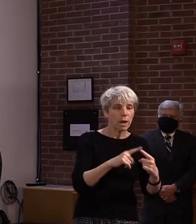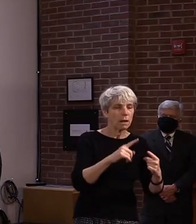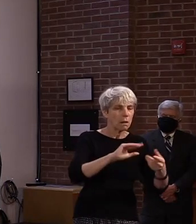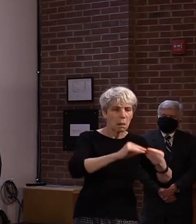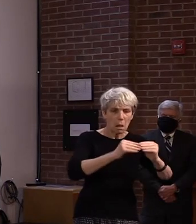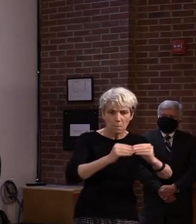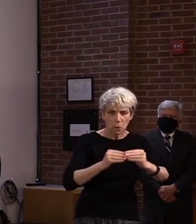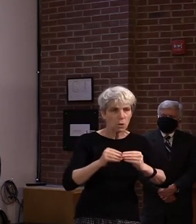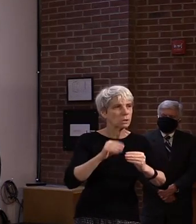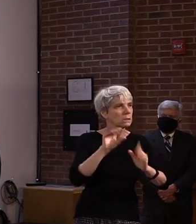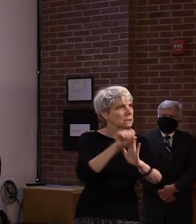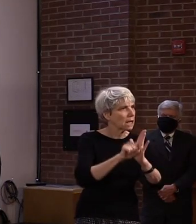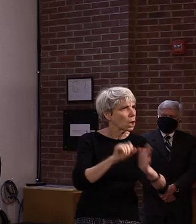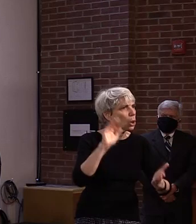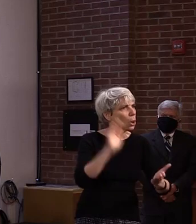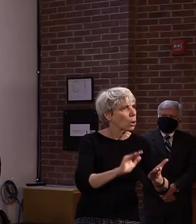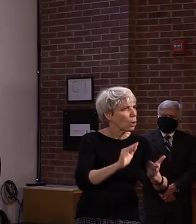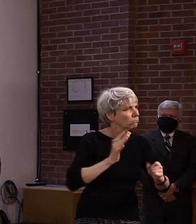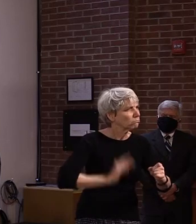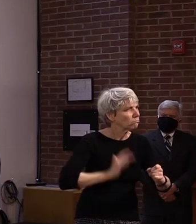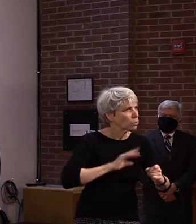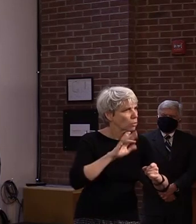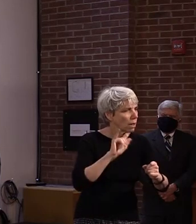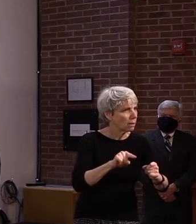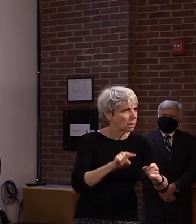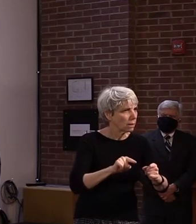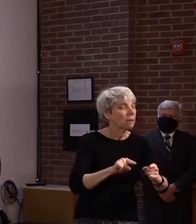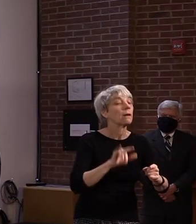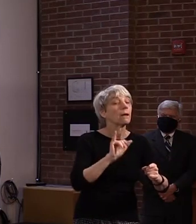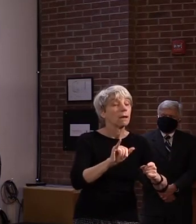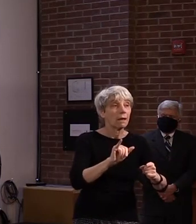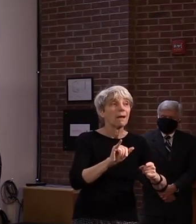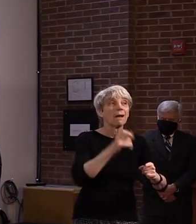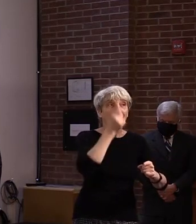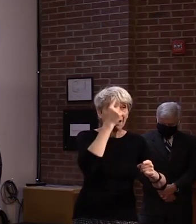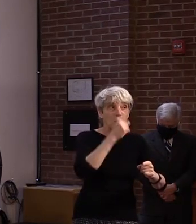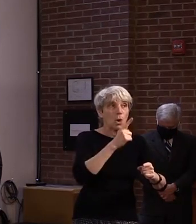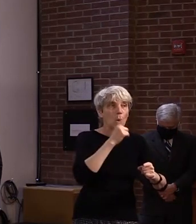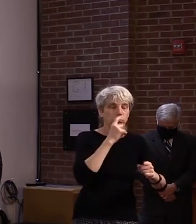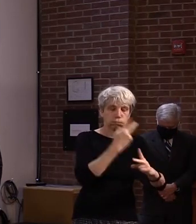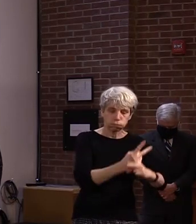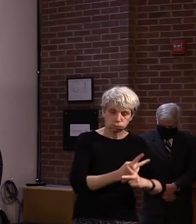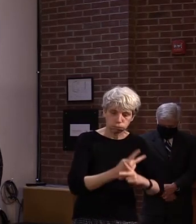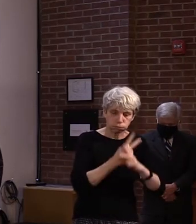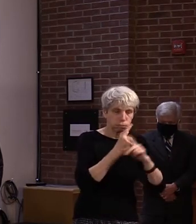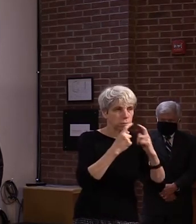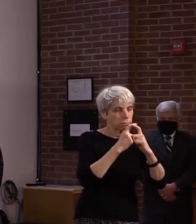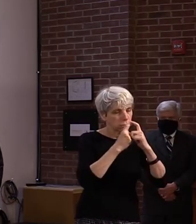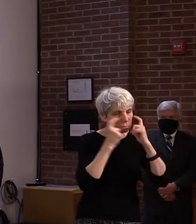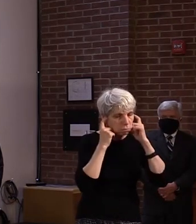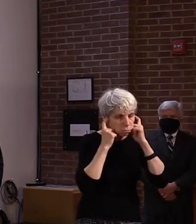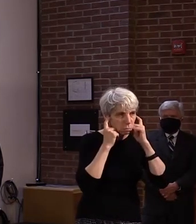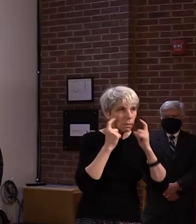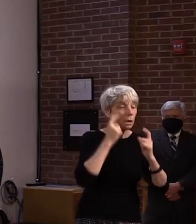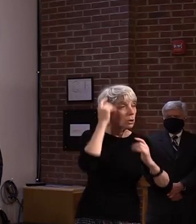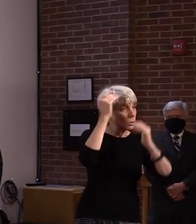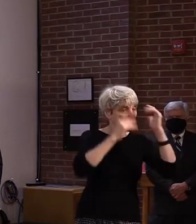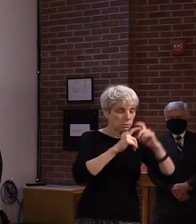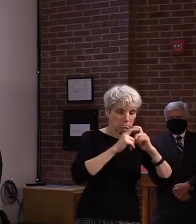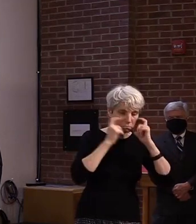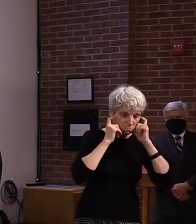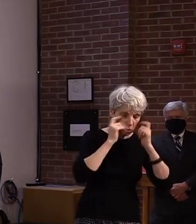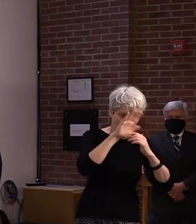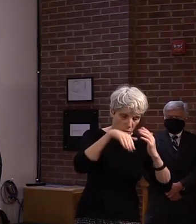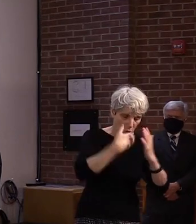of coronavirus infection, and followed strict protocols that included masking of adults,